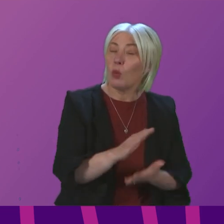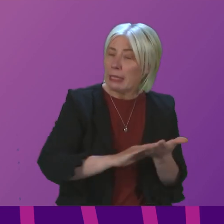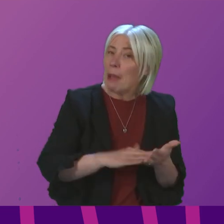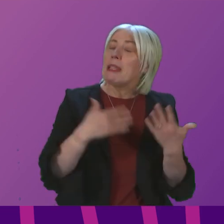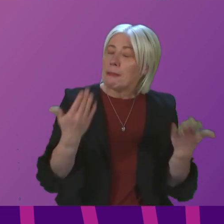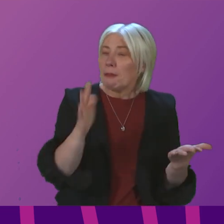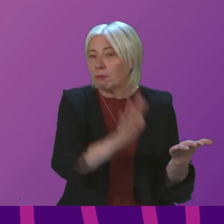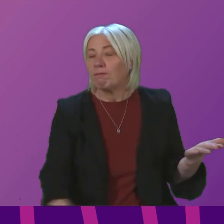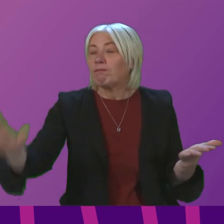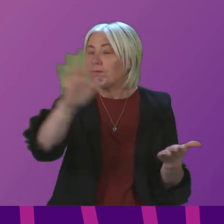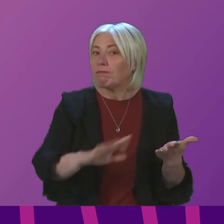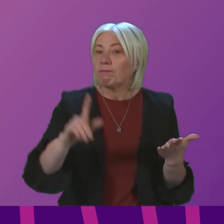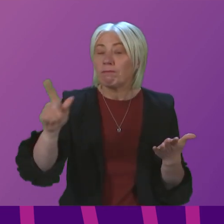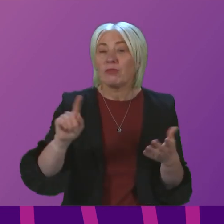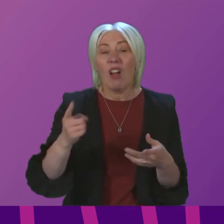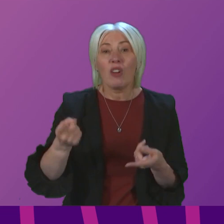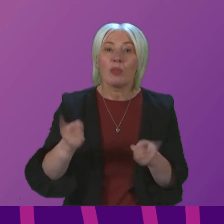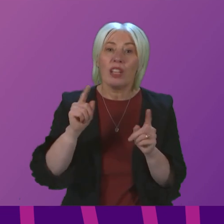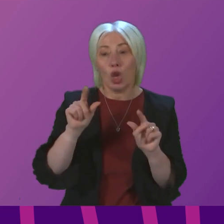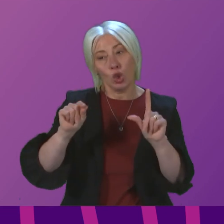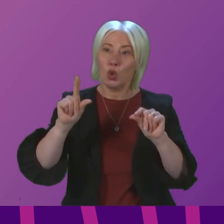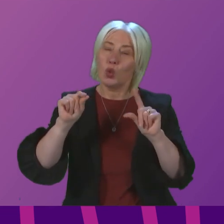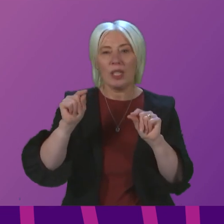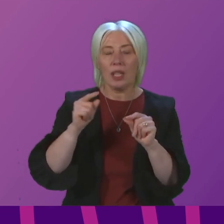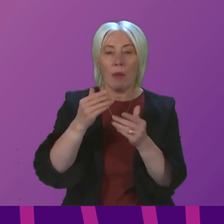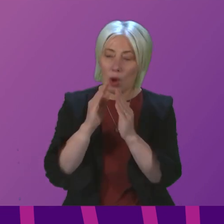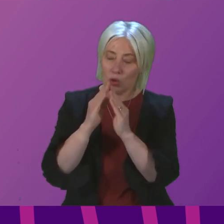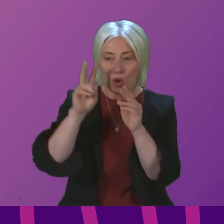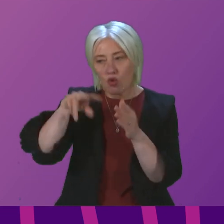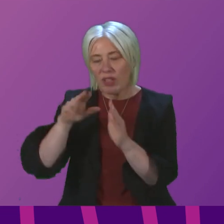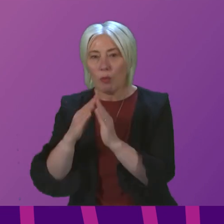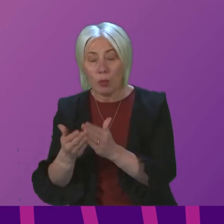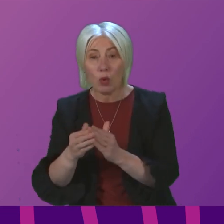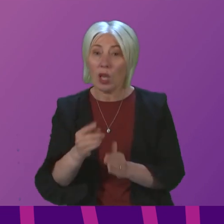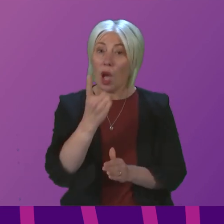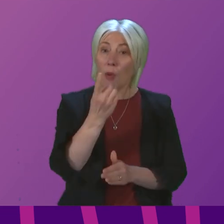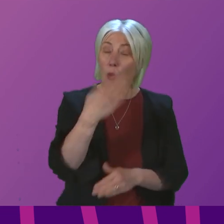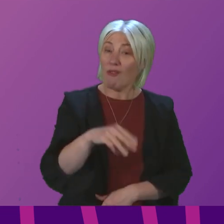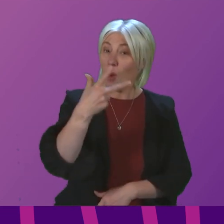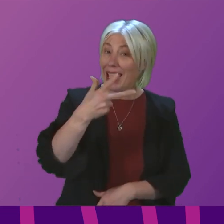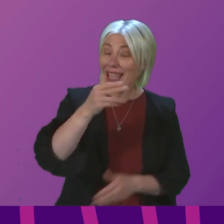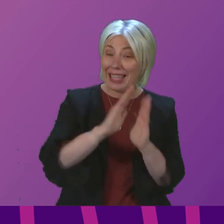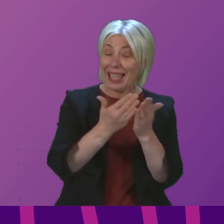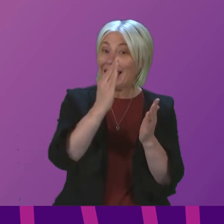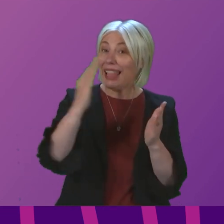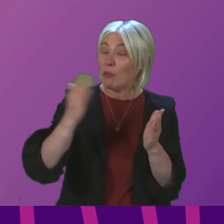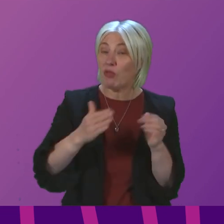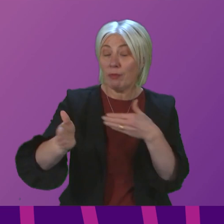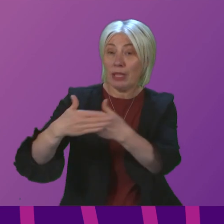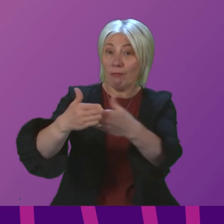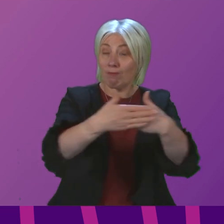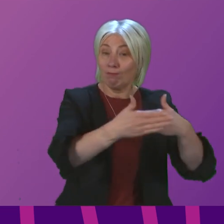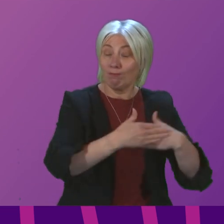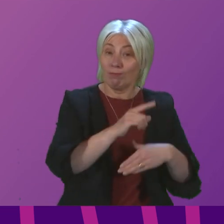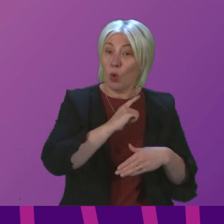Scotland, it means a First Minister that tweets about reading books, but it means one in eight libraries shut since 2010 after a £210 million cut